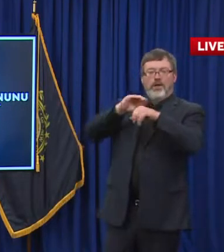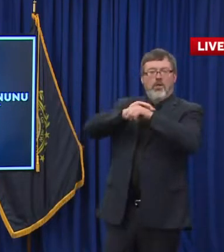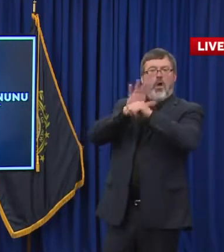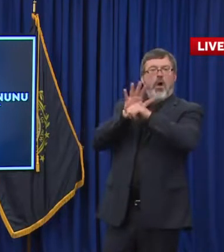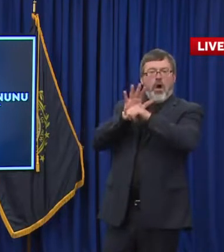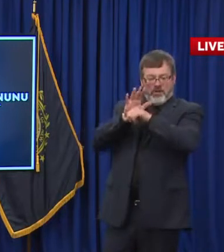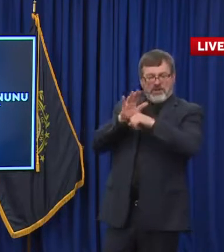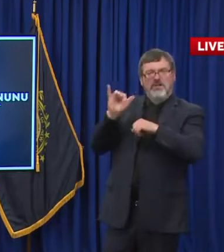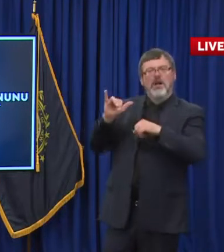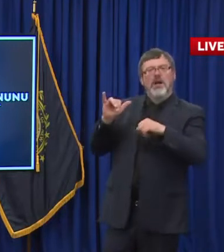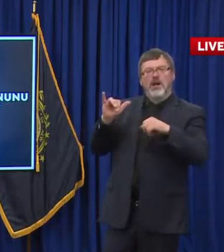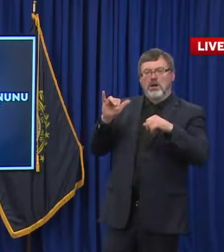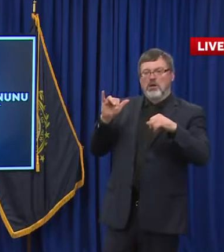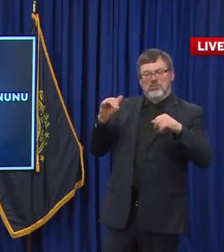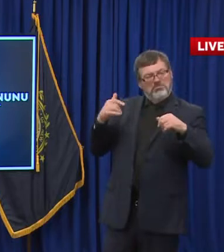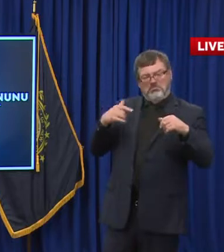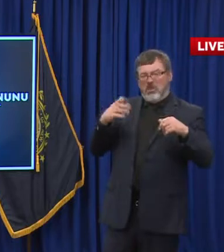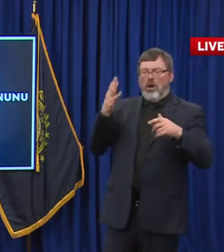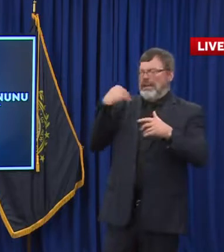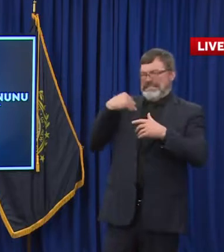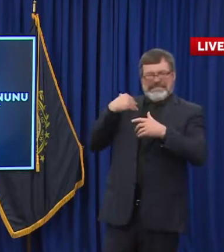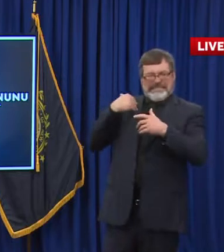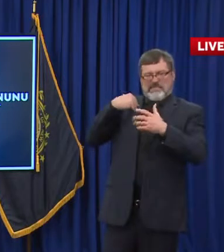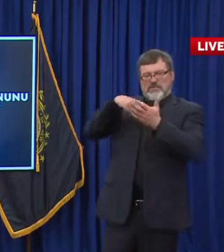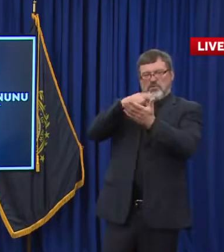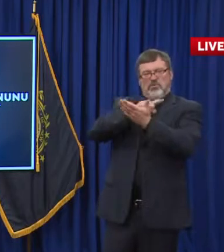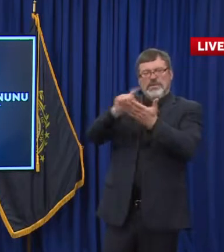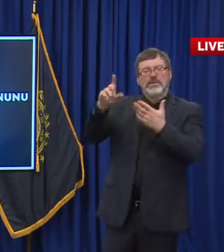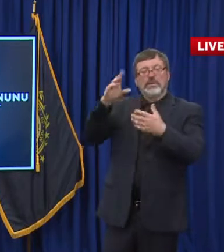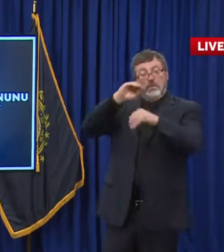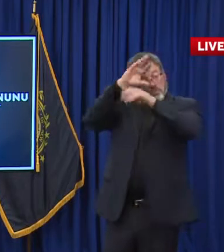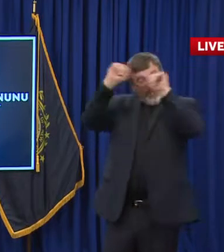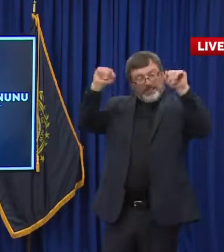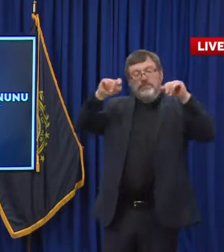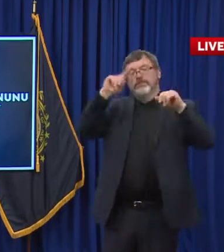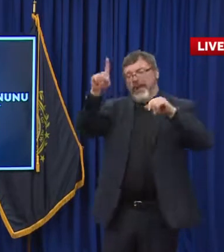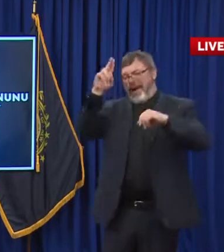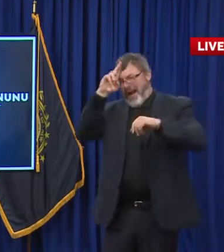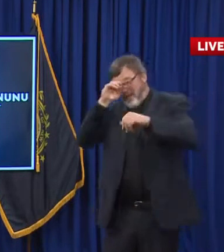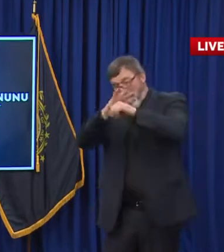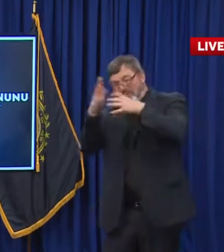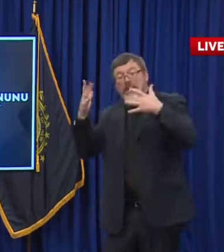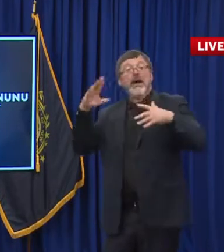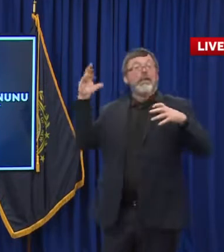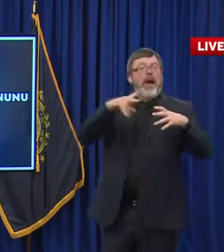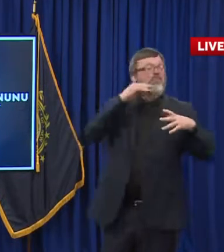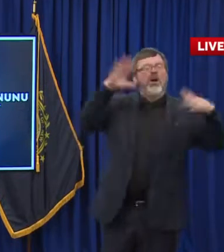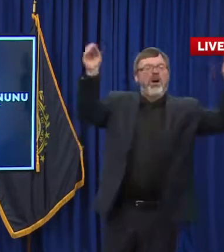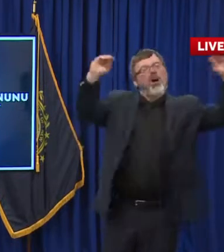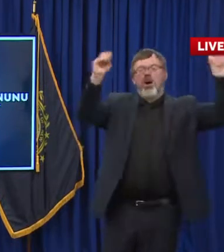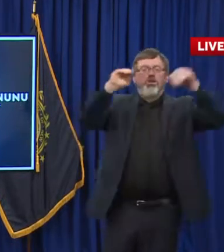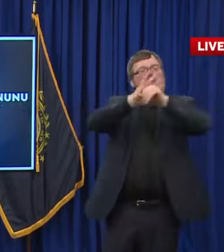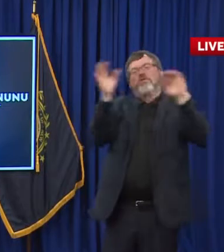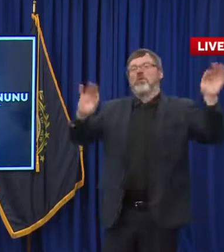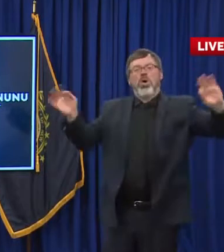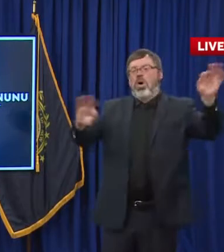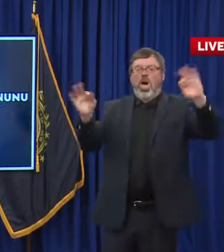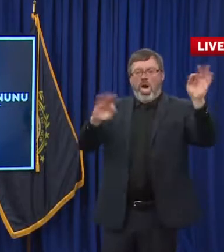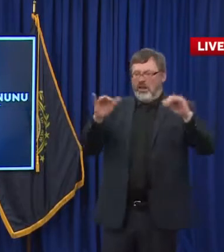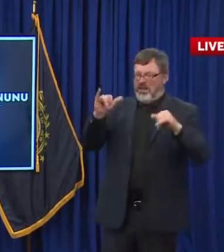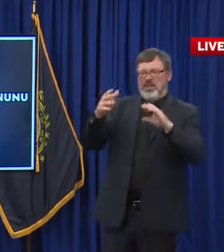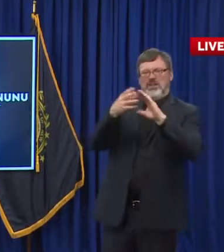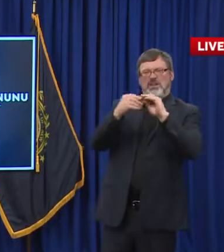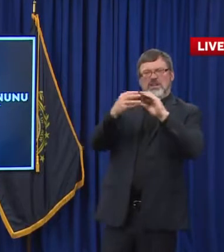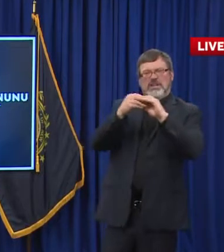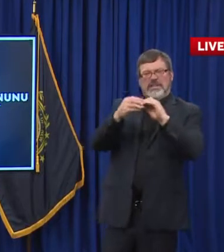the message to Americans when we're hearing the president, seeing the president handle it this way at the same time state health officials here telling